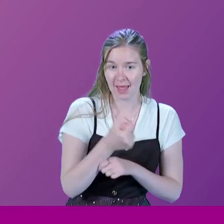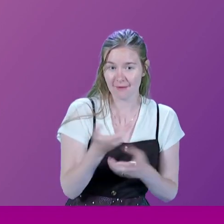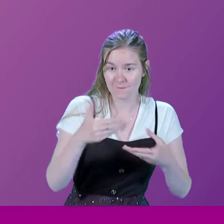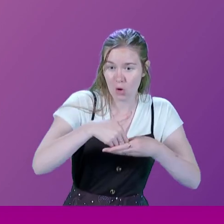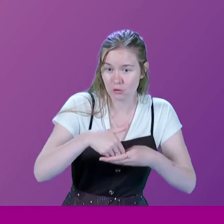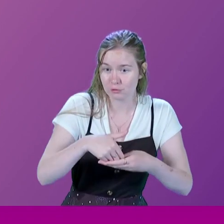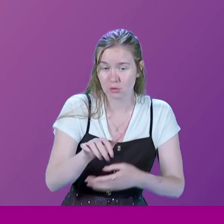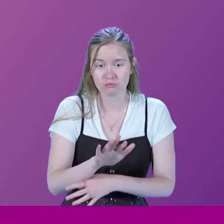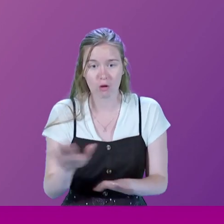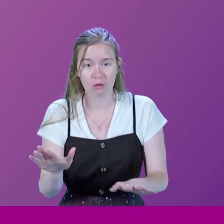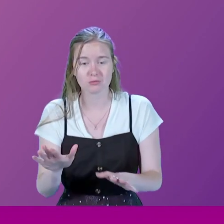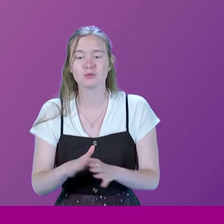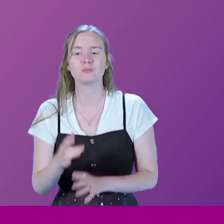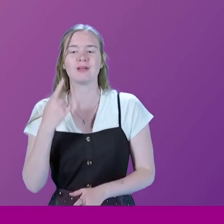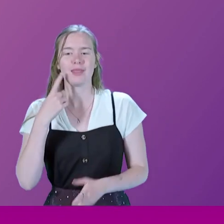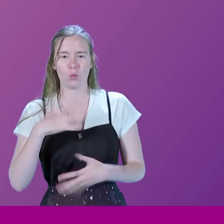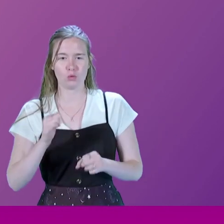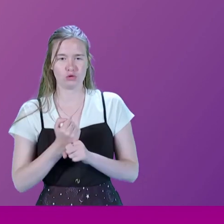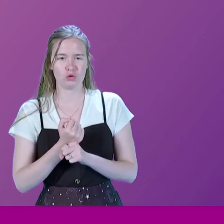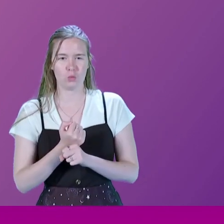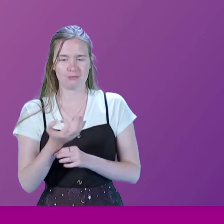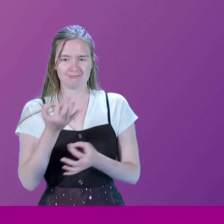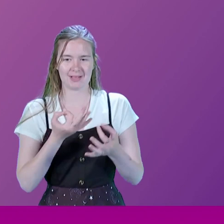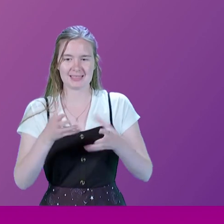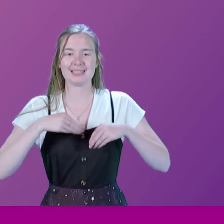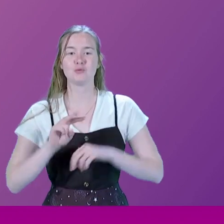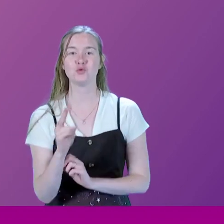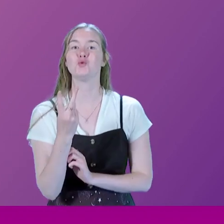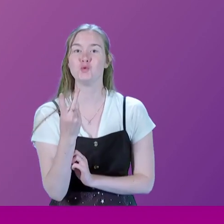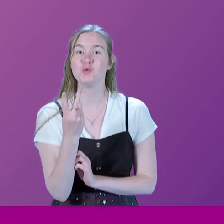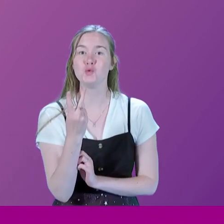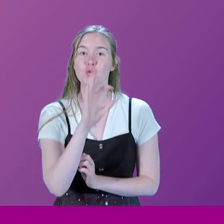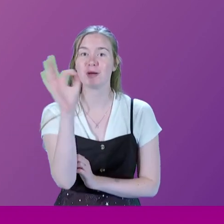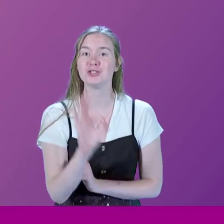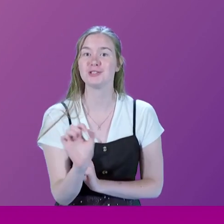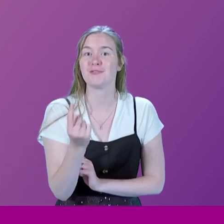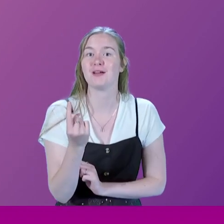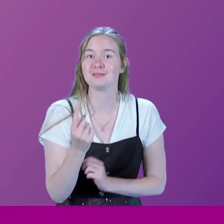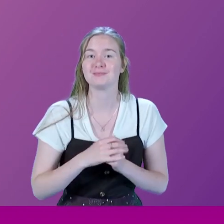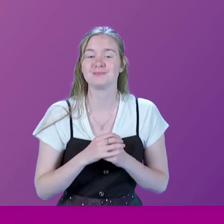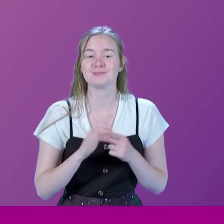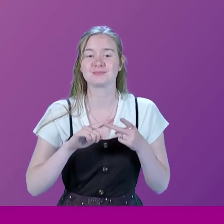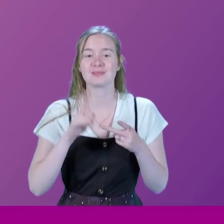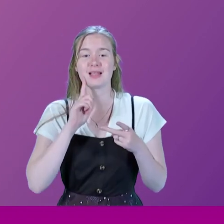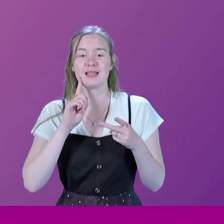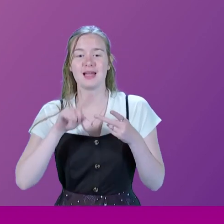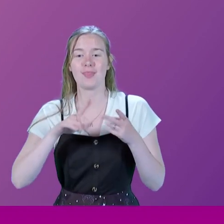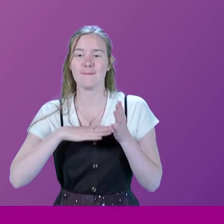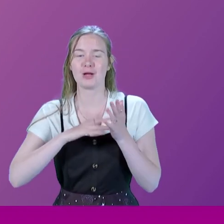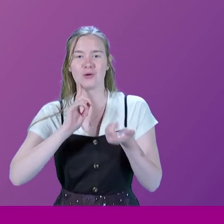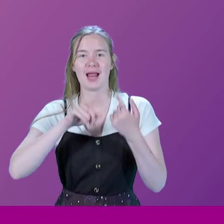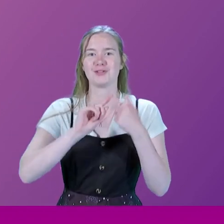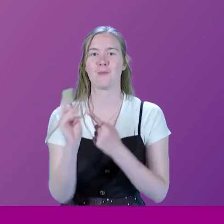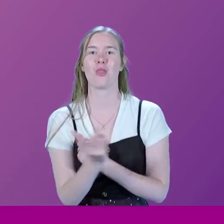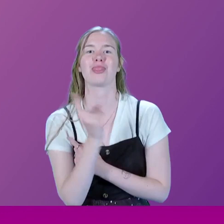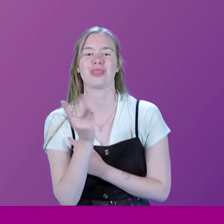OK. OK. And I think what we'll do is we'll take two questions. The lady down here, please. And then Michael can deal with the